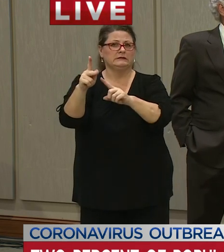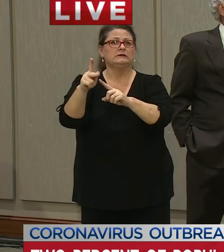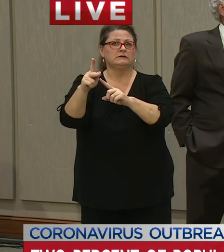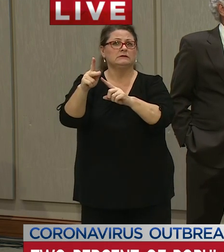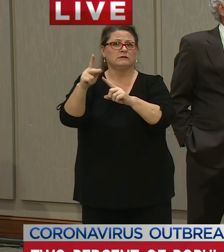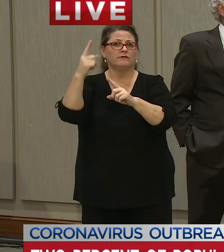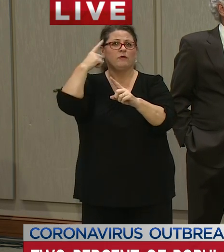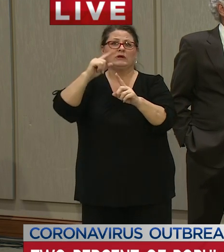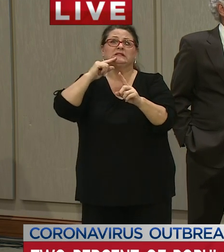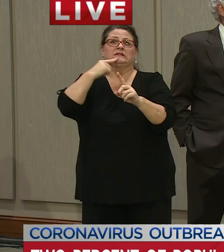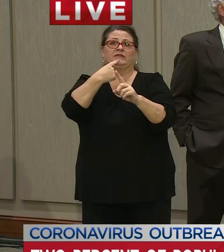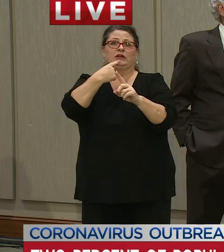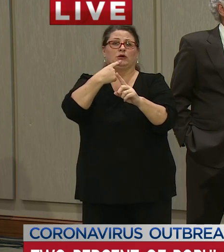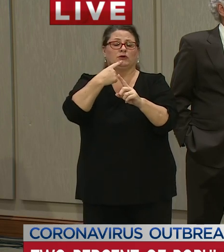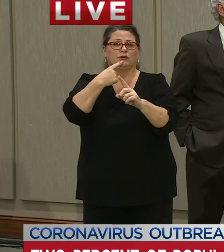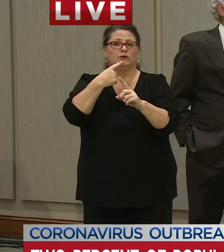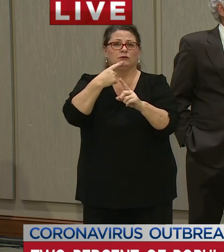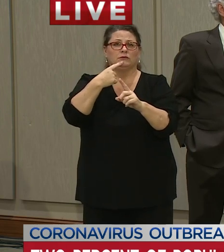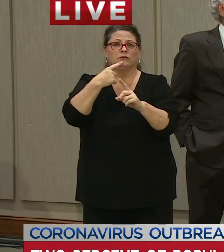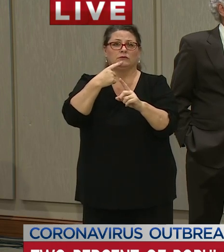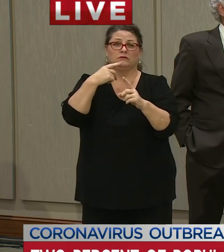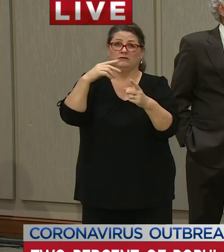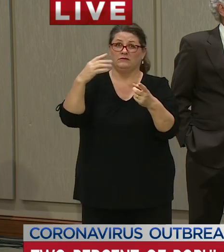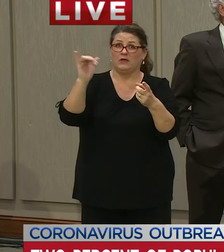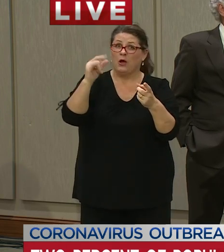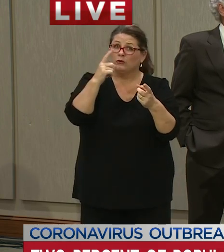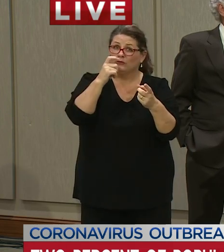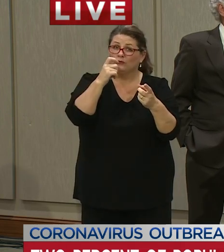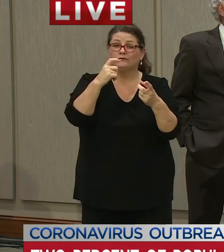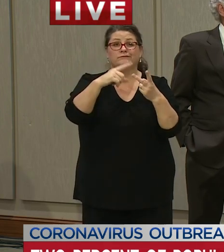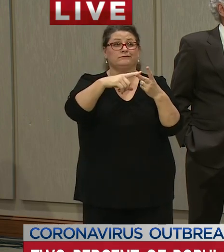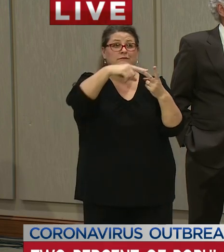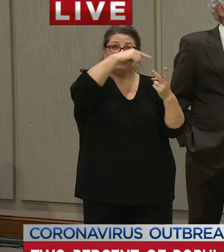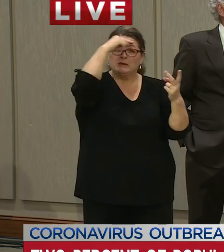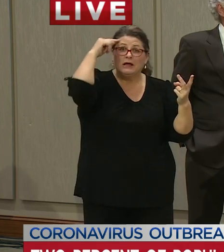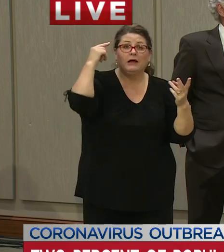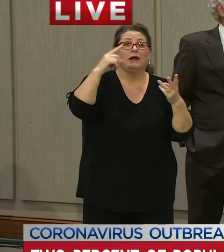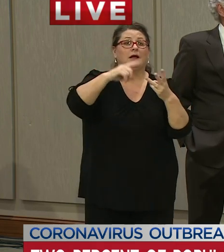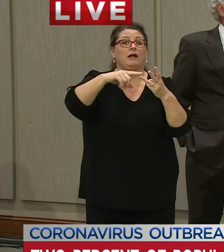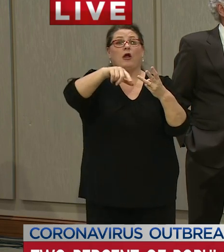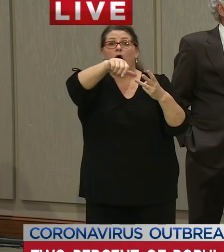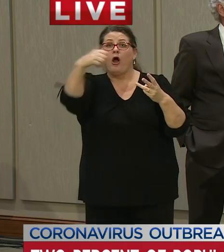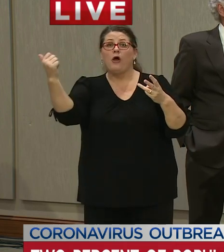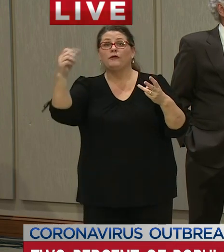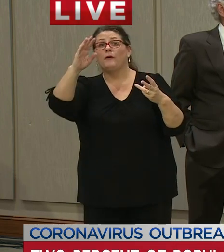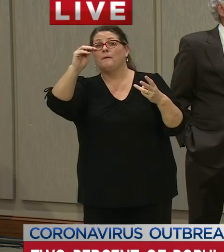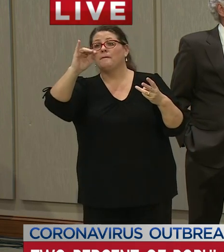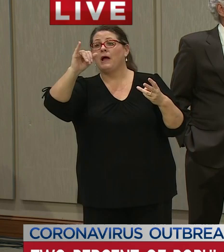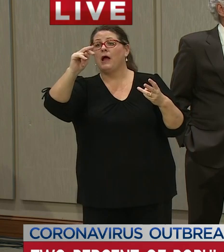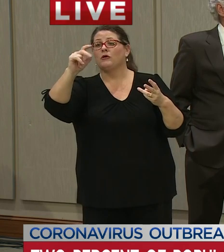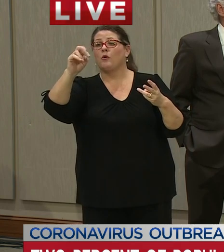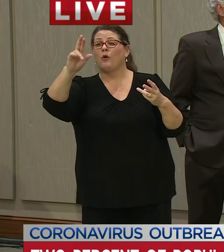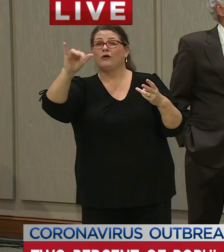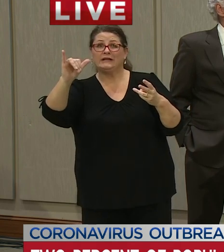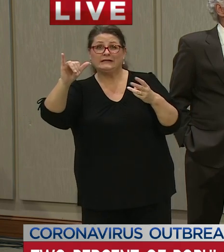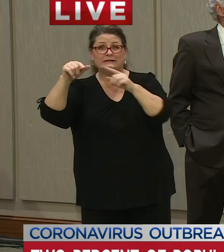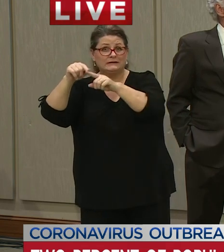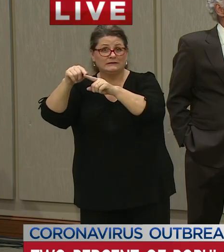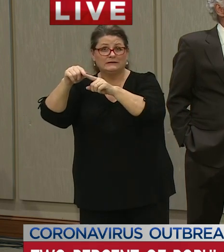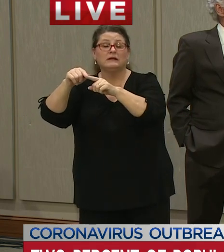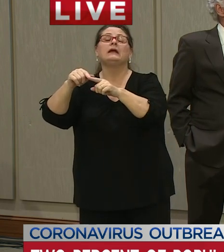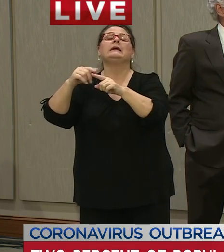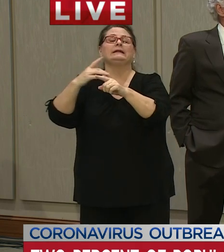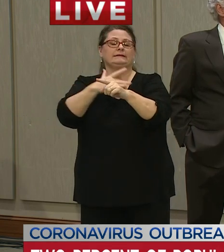disease African American and other minority populations have been disproportionately impacted by COVID-19